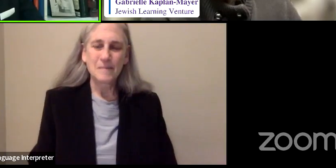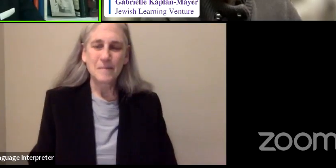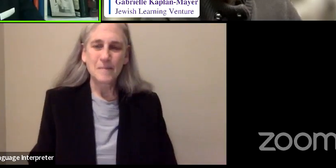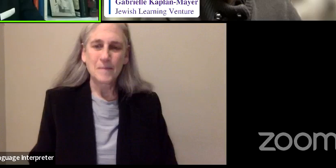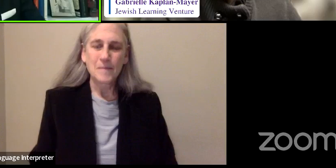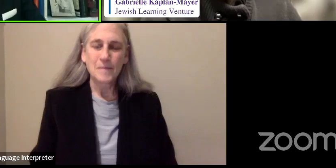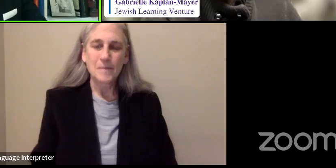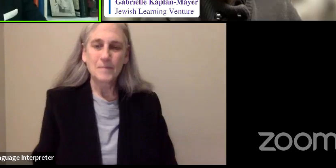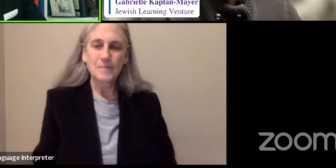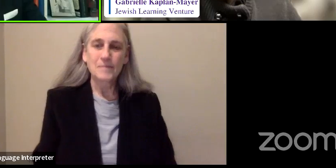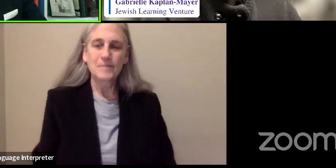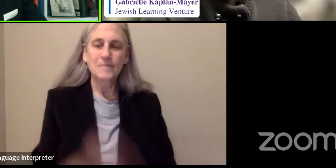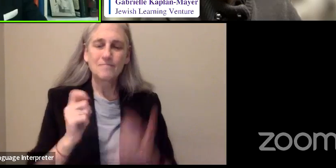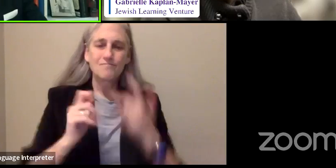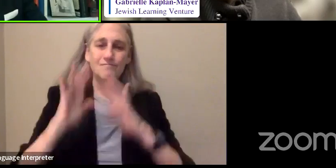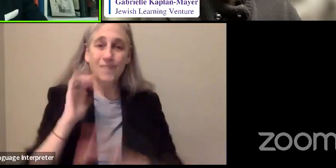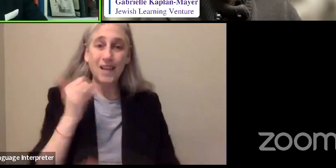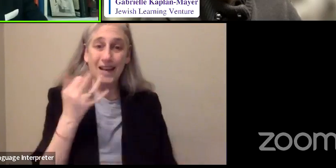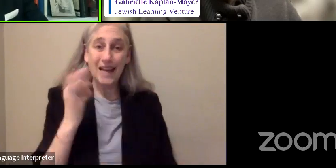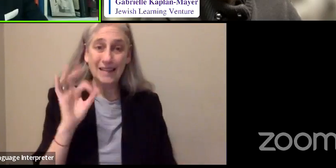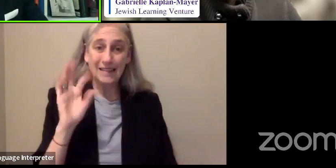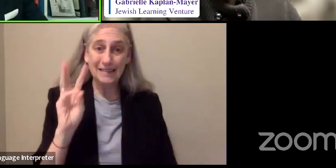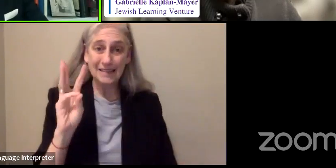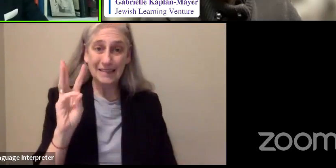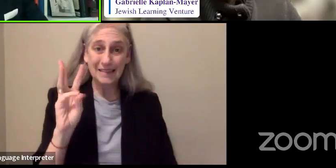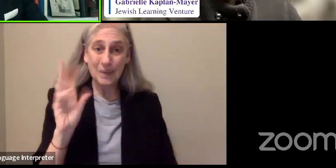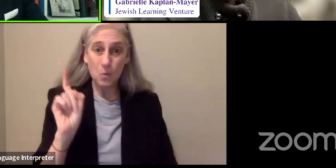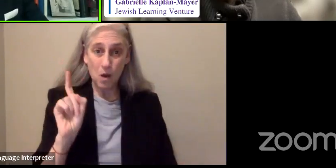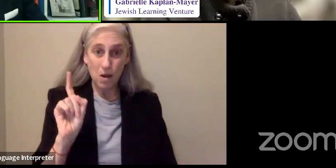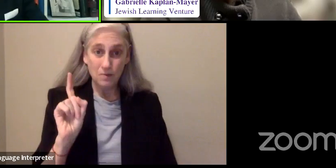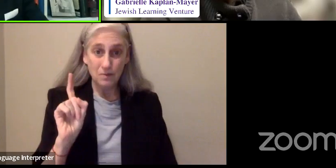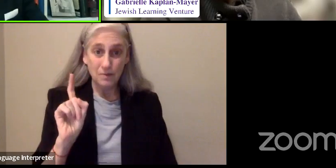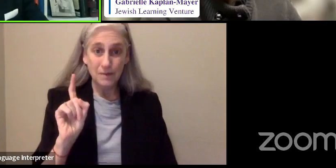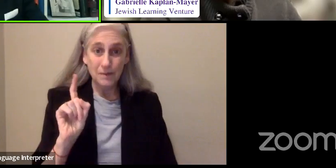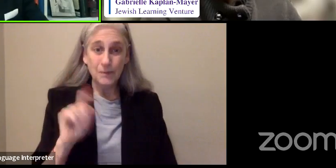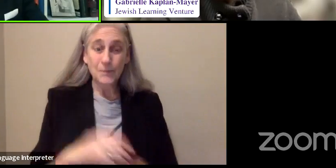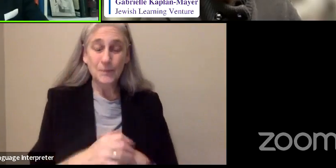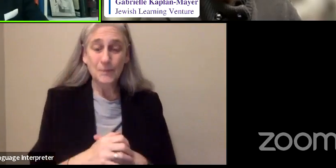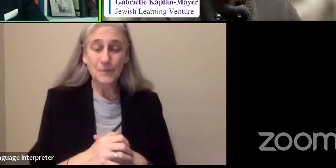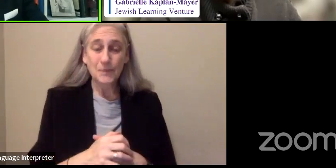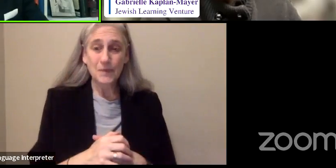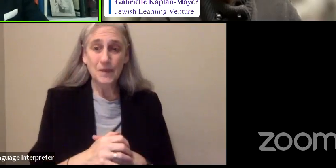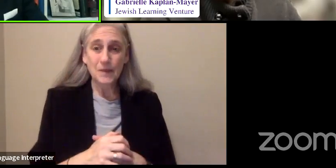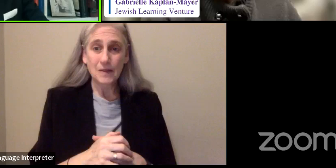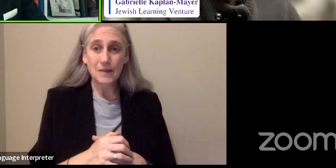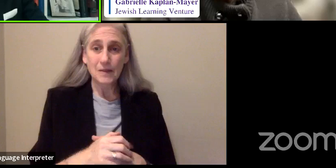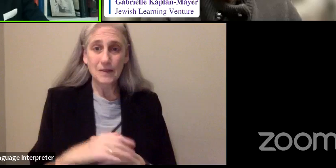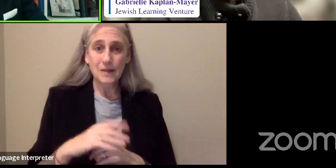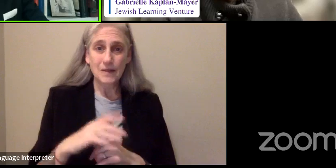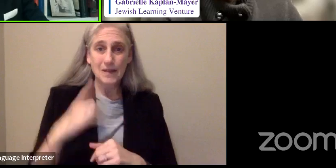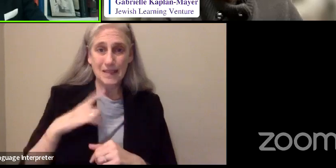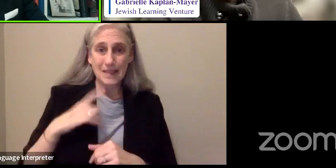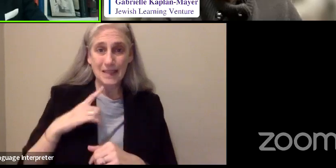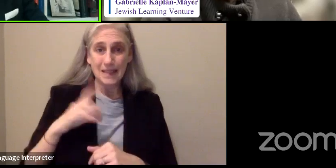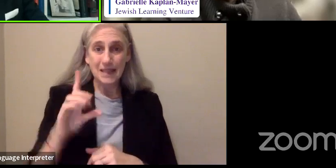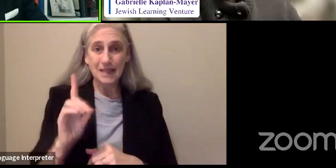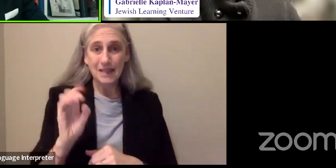In 1961, as I mentioned before, I was in Detroit Sinai Hospital.